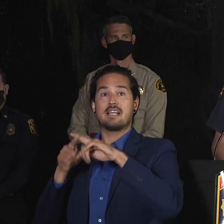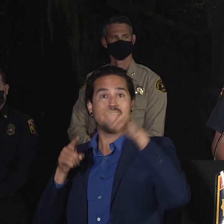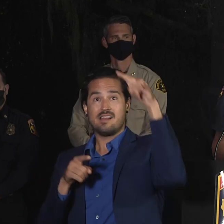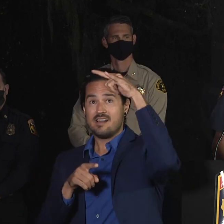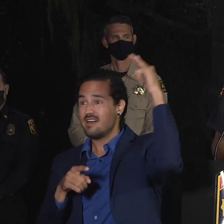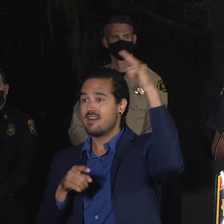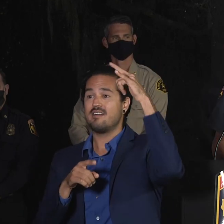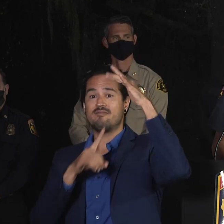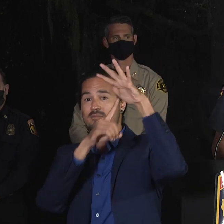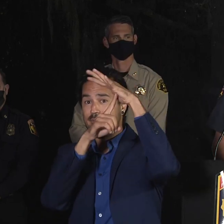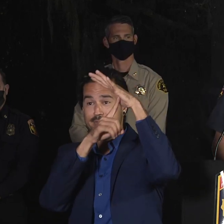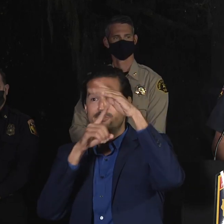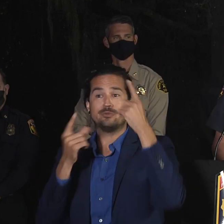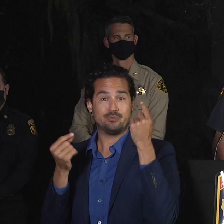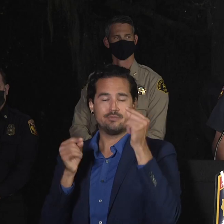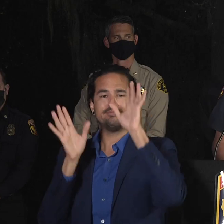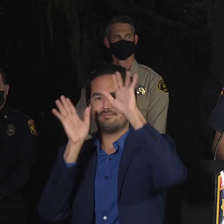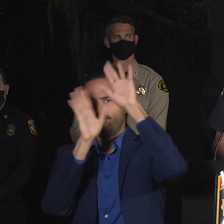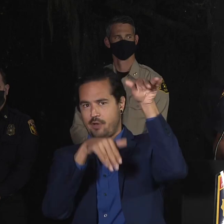with our mission, and we accomplish our mission.